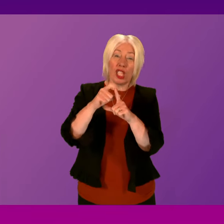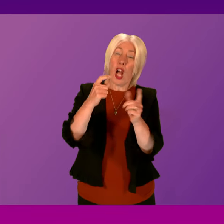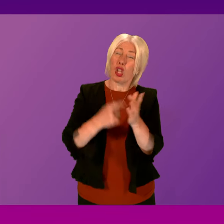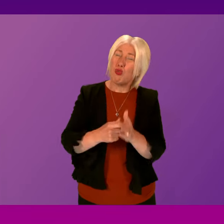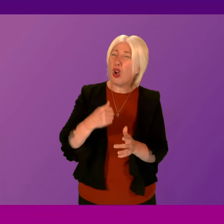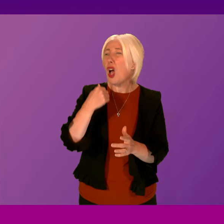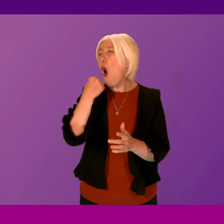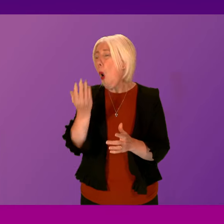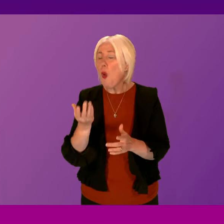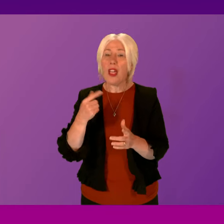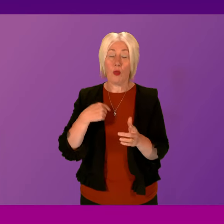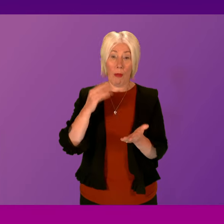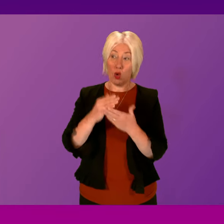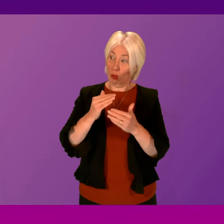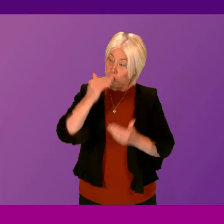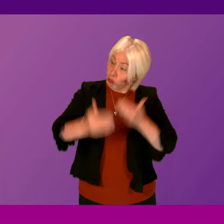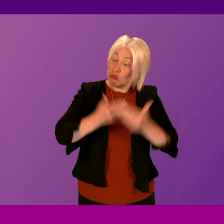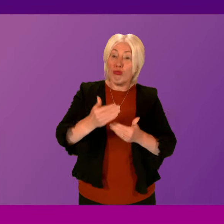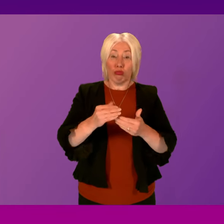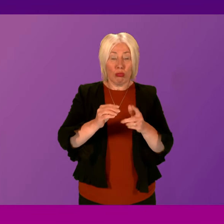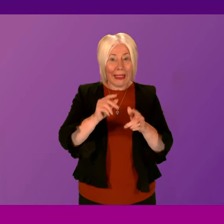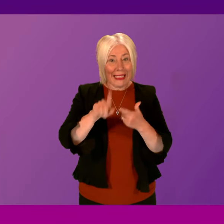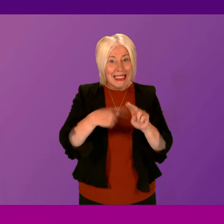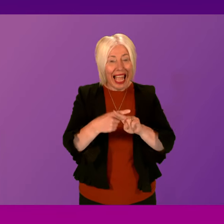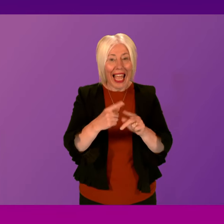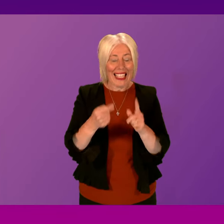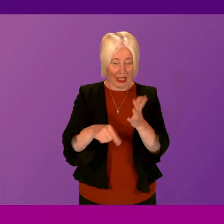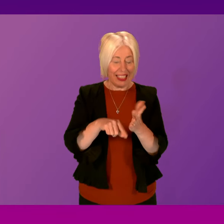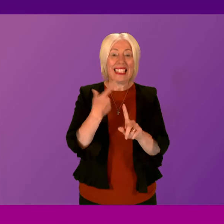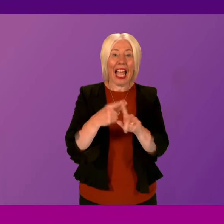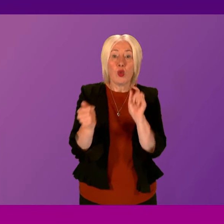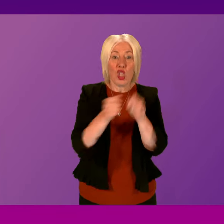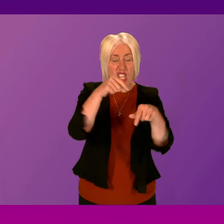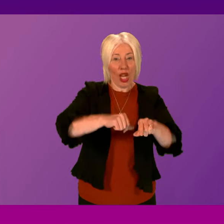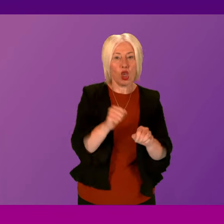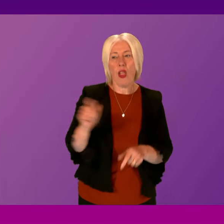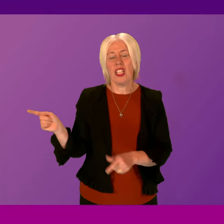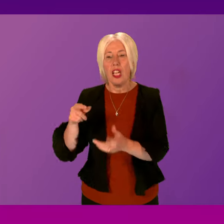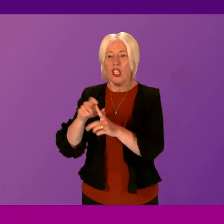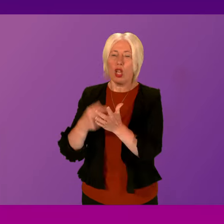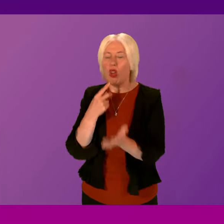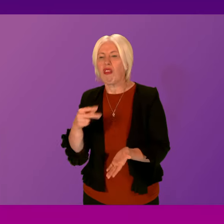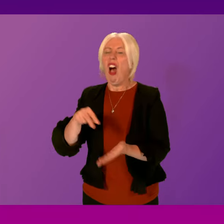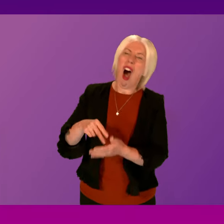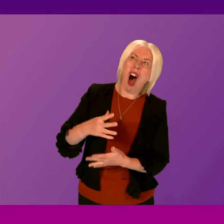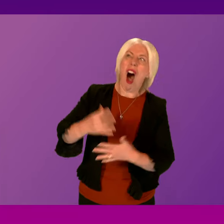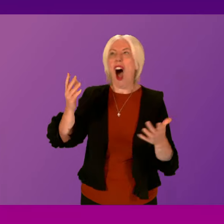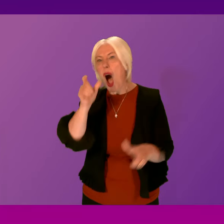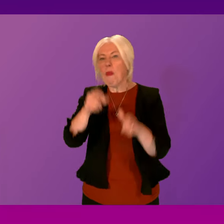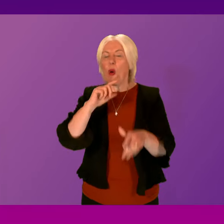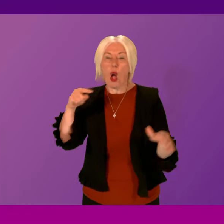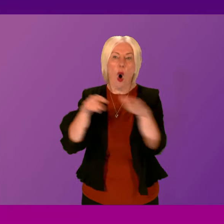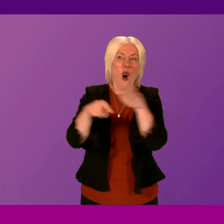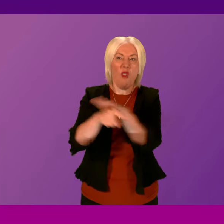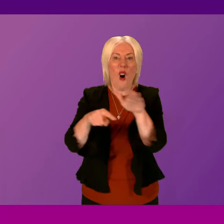we ensure that we have progressive taxation in Scotland, he stands up and suggests that there'll be some kind of mass exodus from